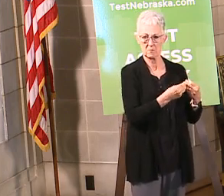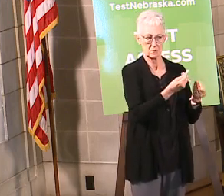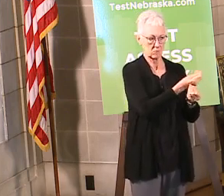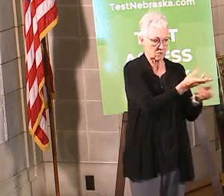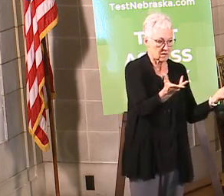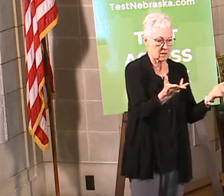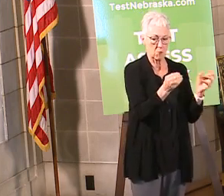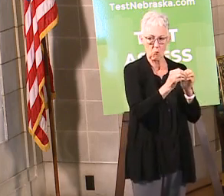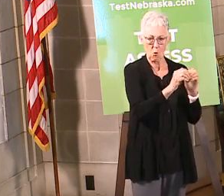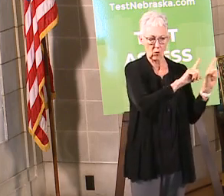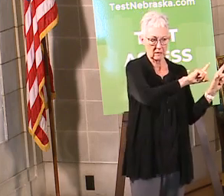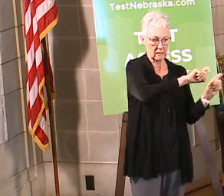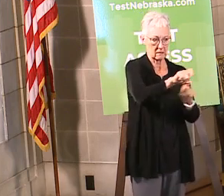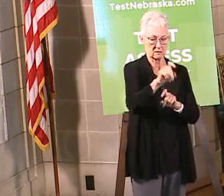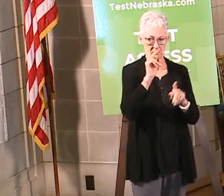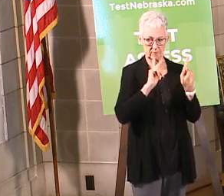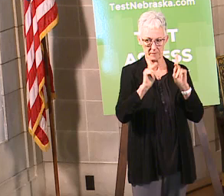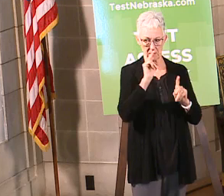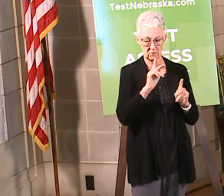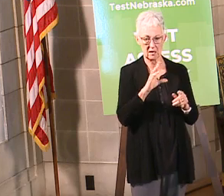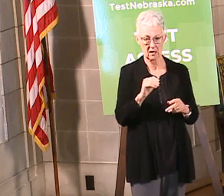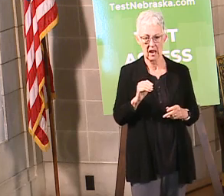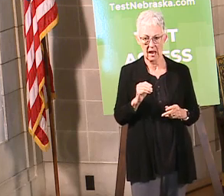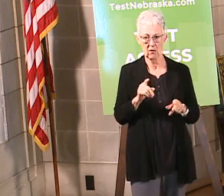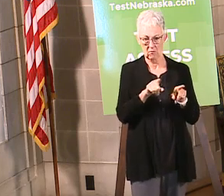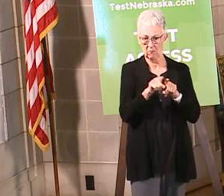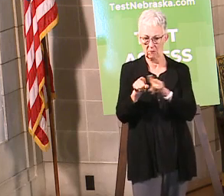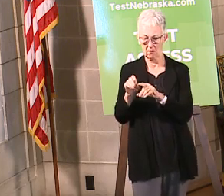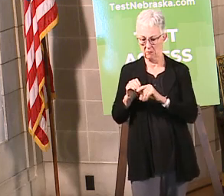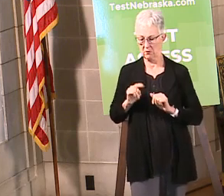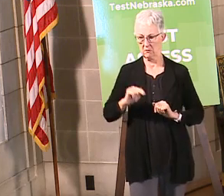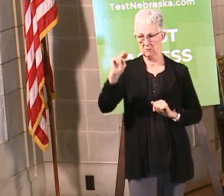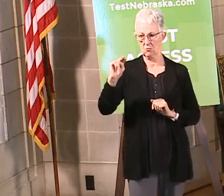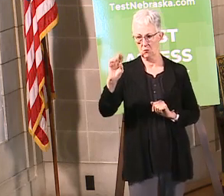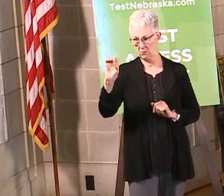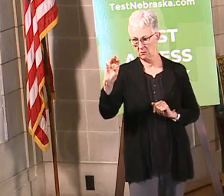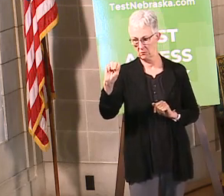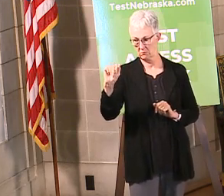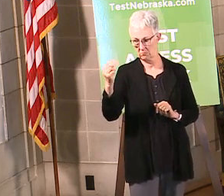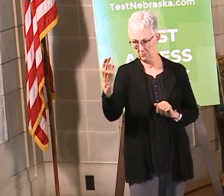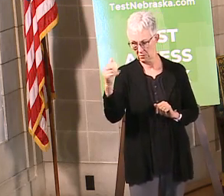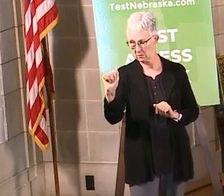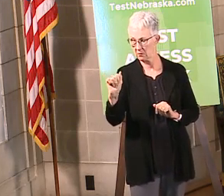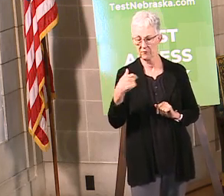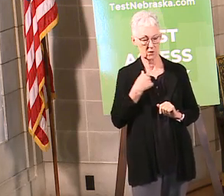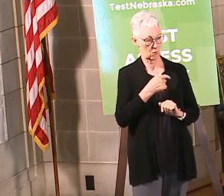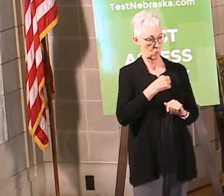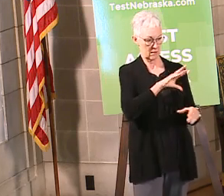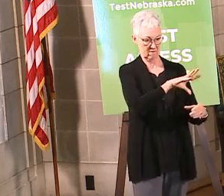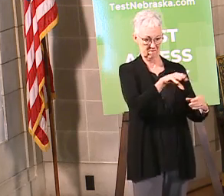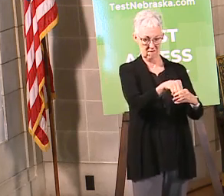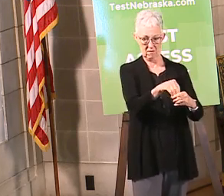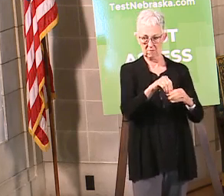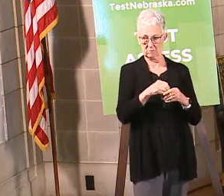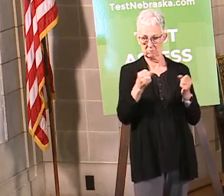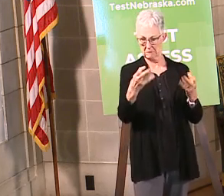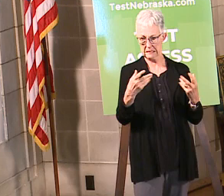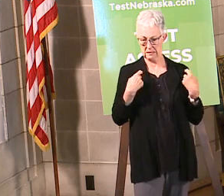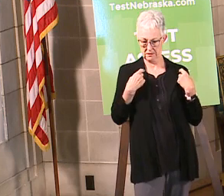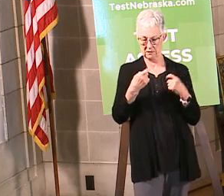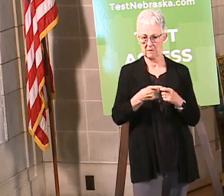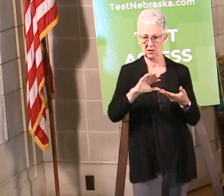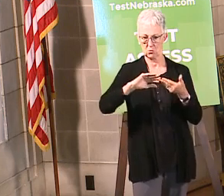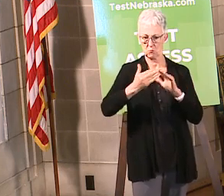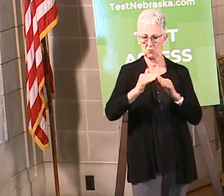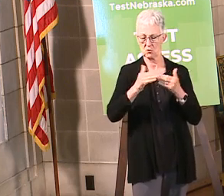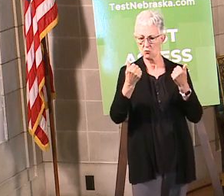we plan on continuing to do that, as well as in North Omaha. But we've also been in Hispanic communities, just broadly speaking, and helping